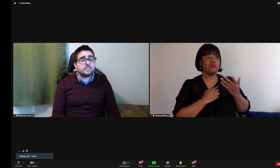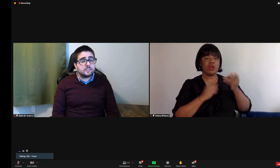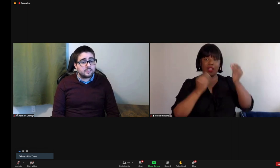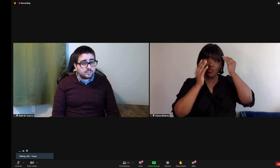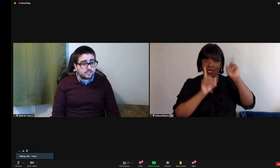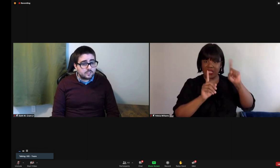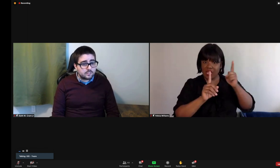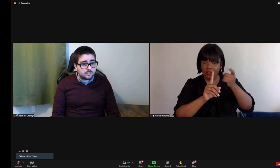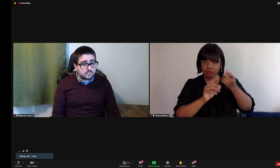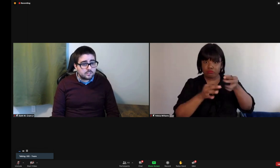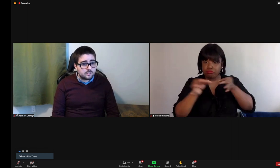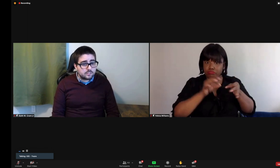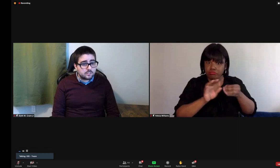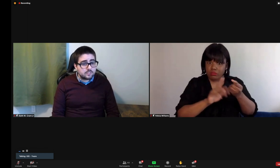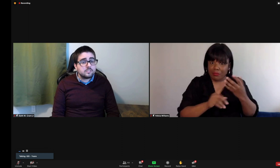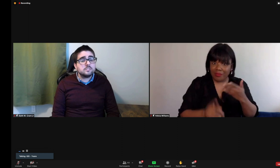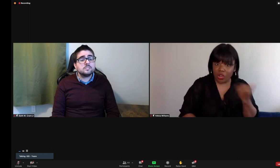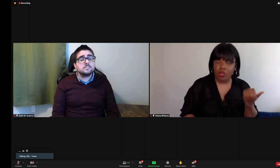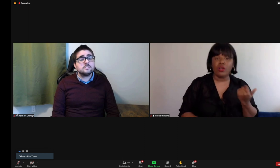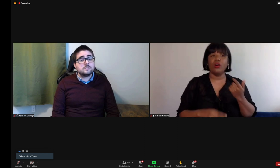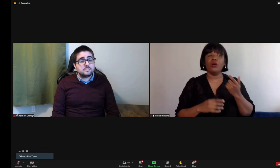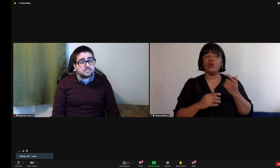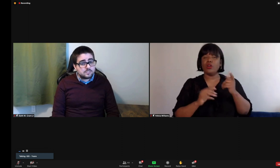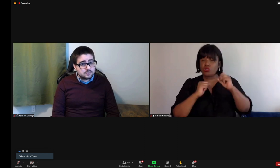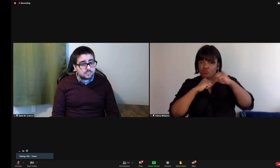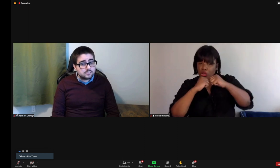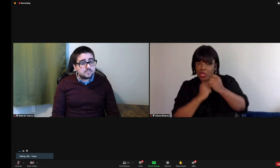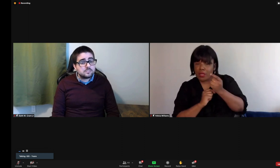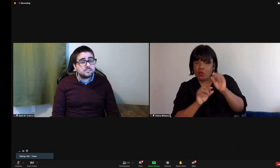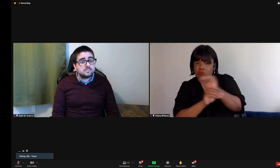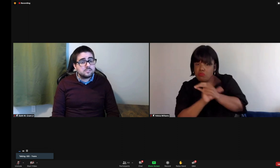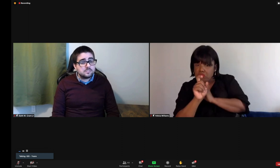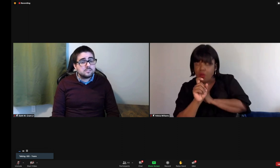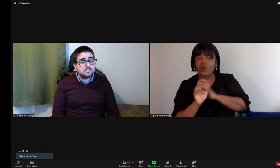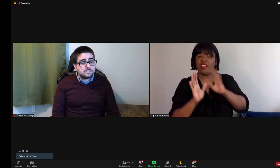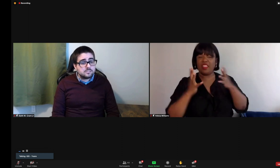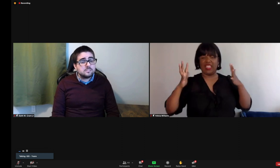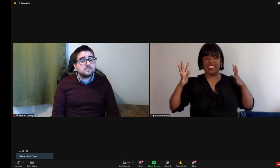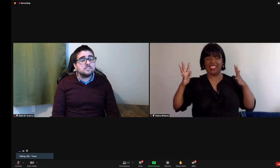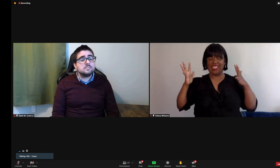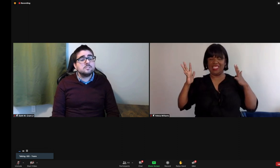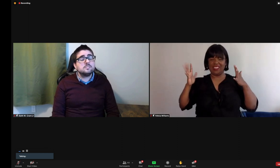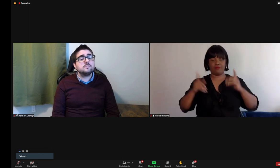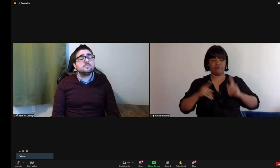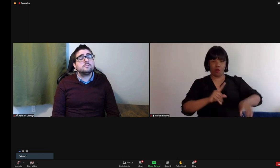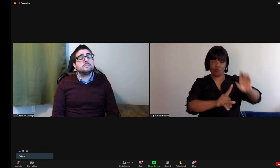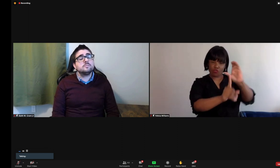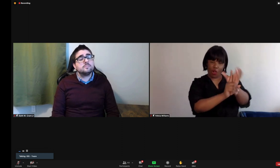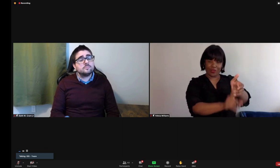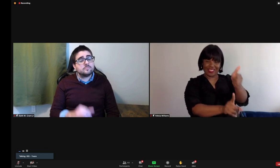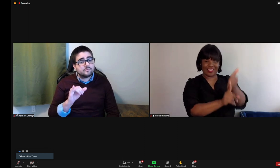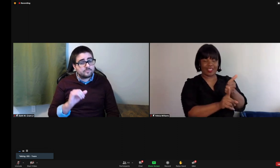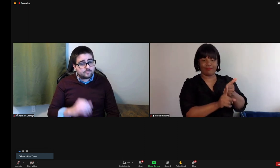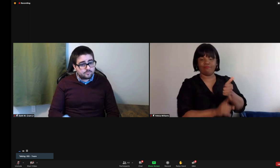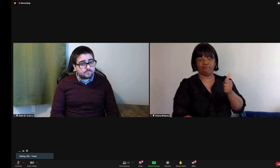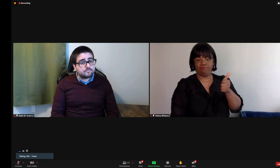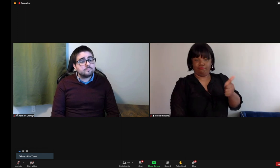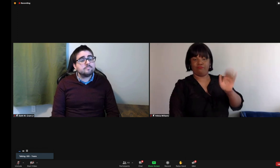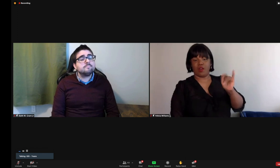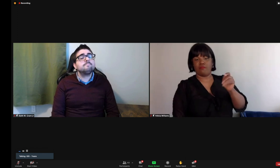that's needed or information that's needed, additional information, you know, those are some things that, you know, you can add in.